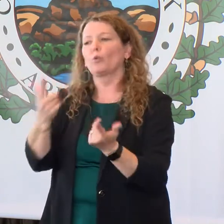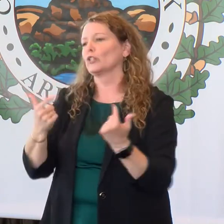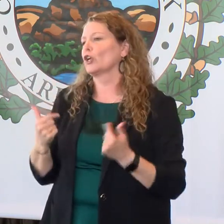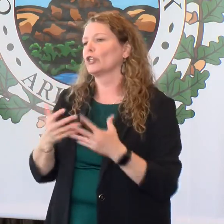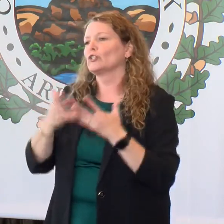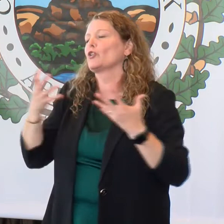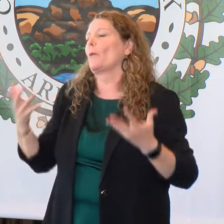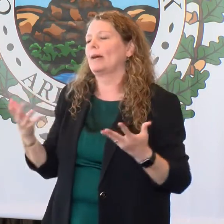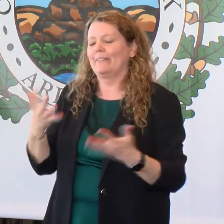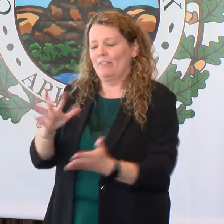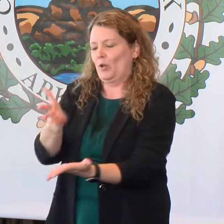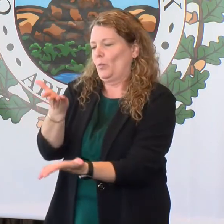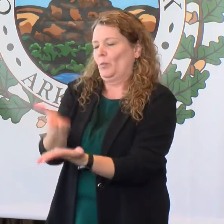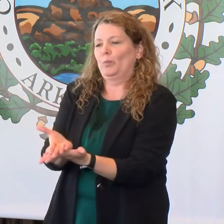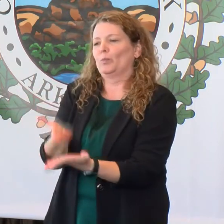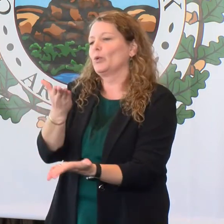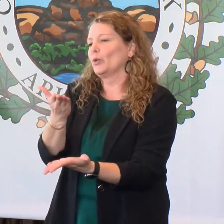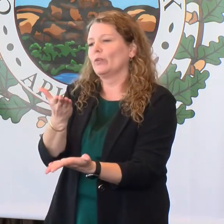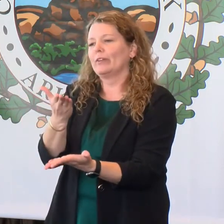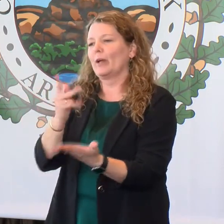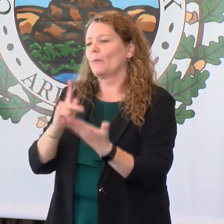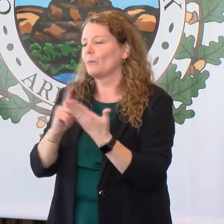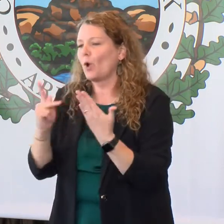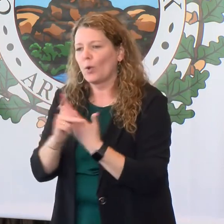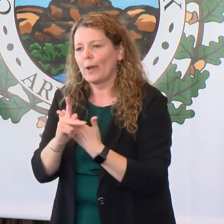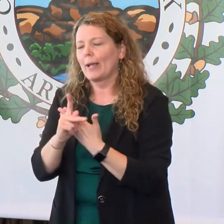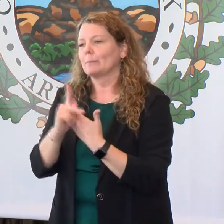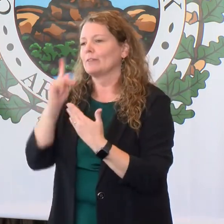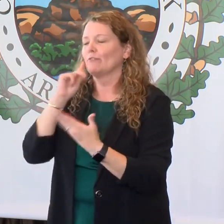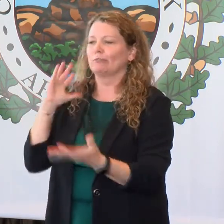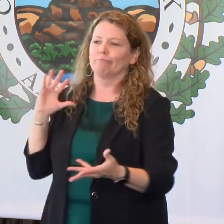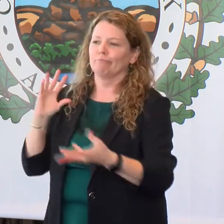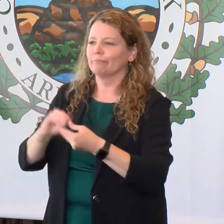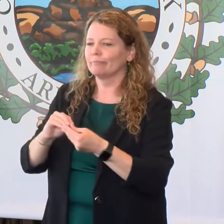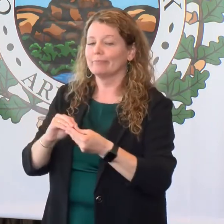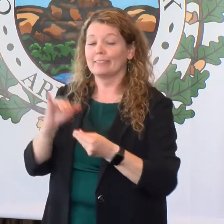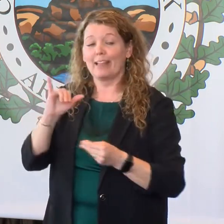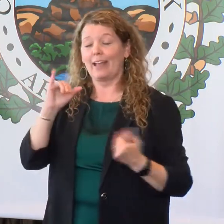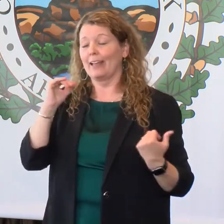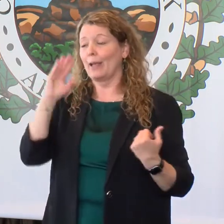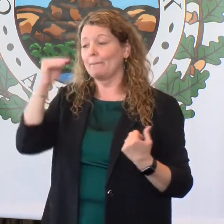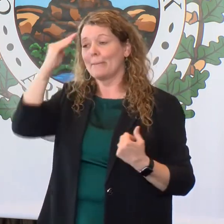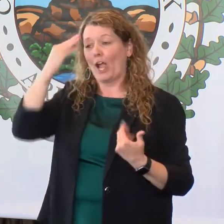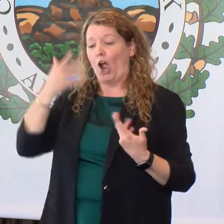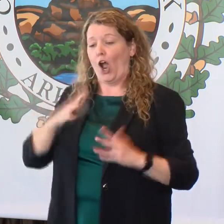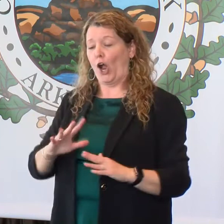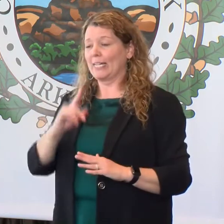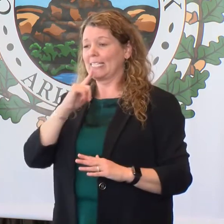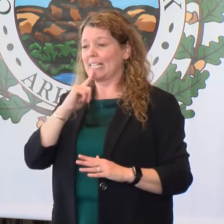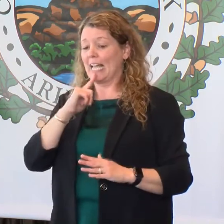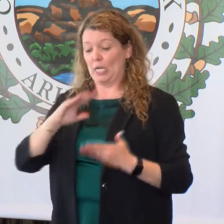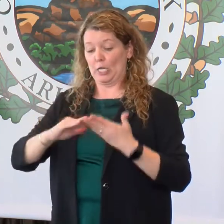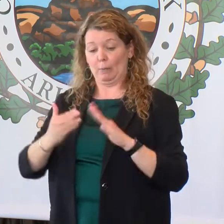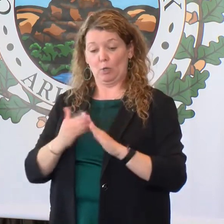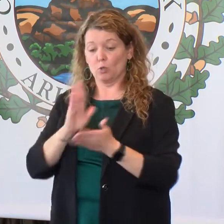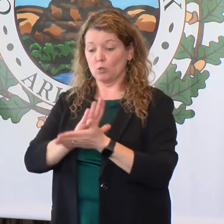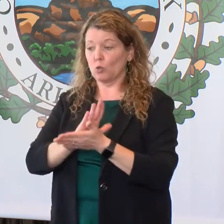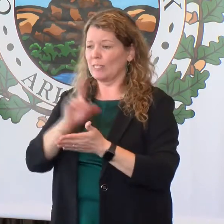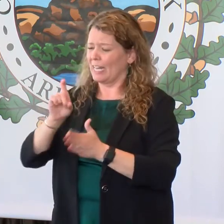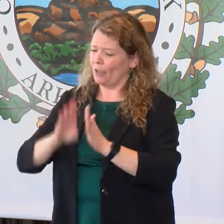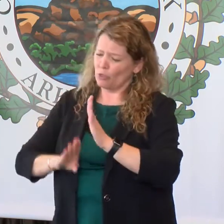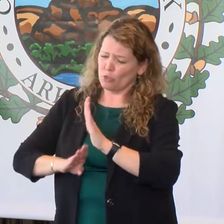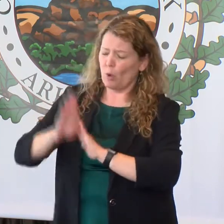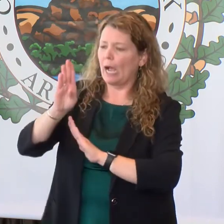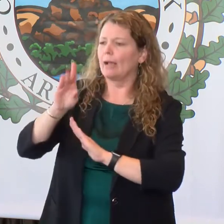set of programs. And as the mayor said, for community schools to really thrive and be their